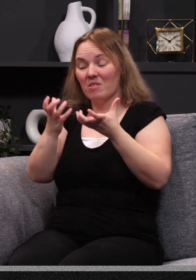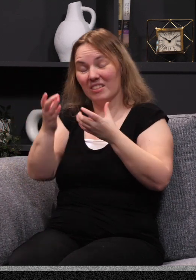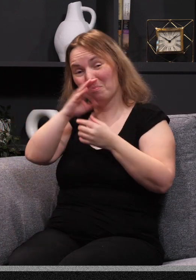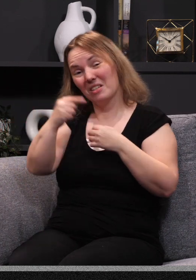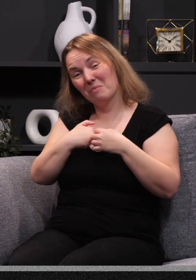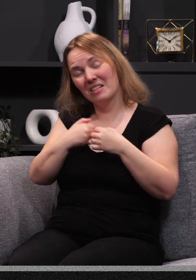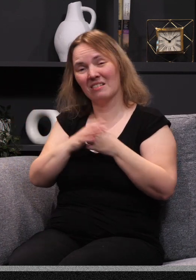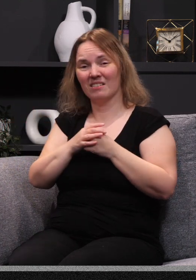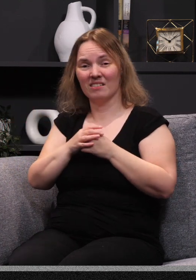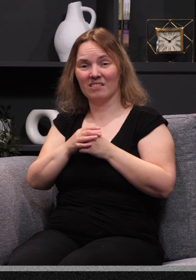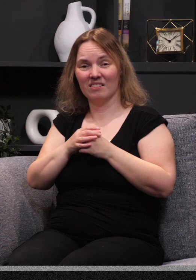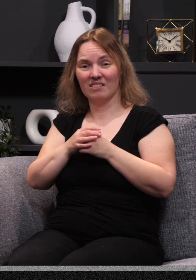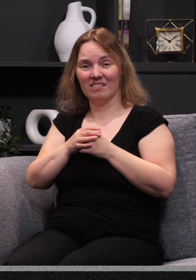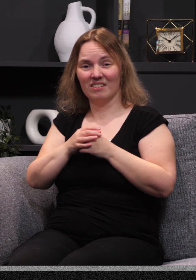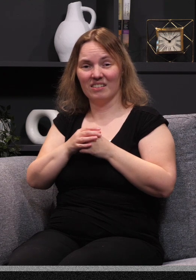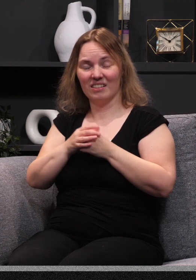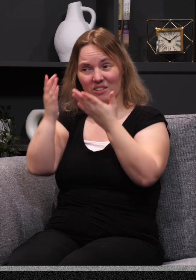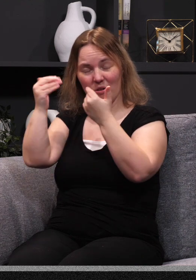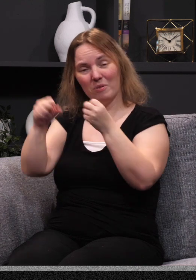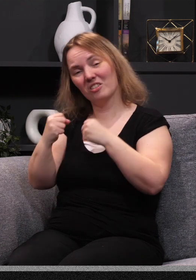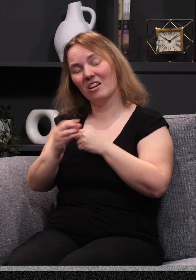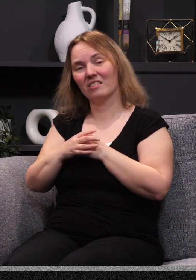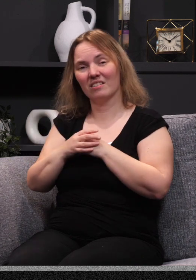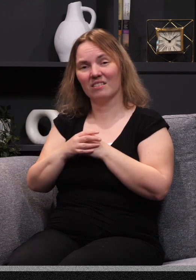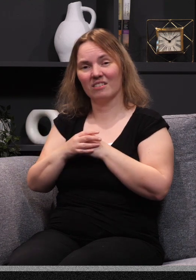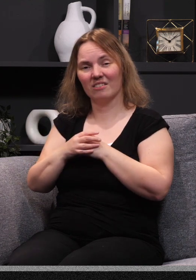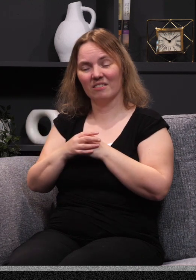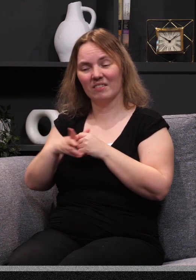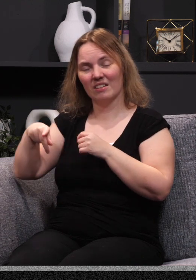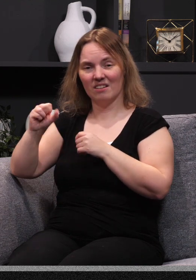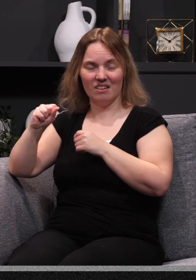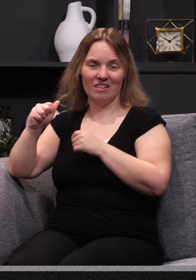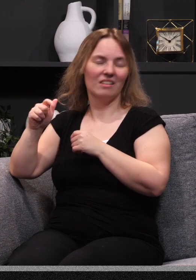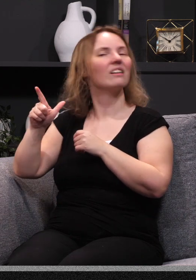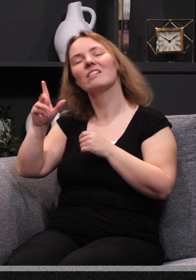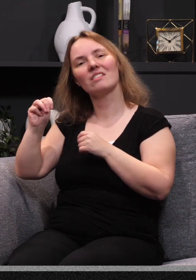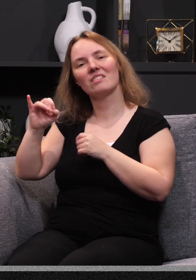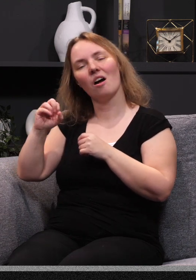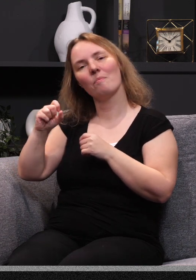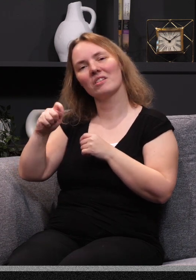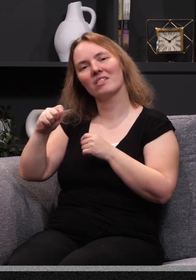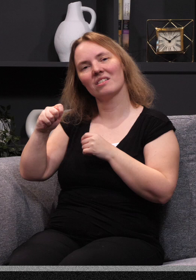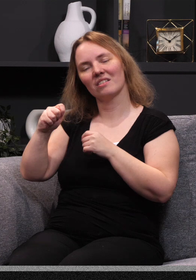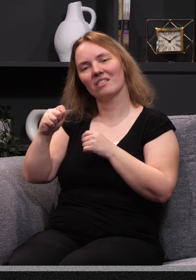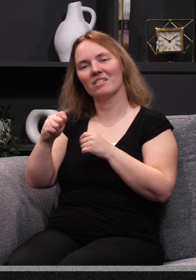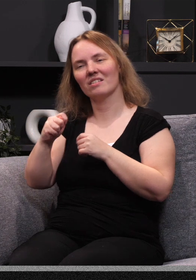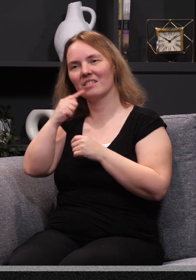he wants to be to me, how real he wants to be to me. That is our hope and strength. The psalmist said in Psalm 25, Remember,